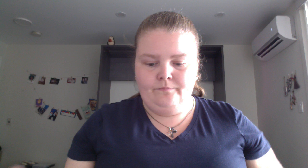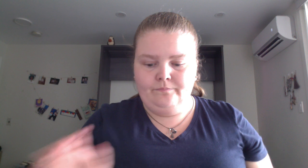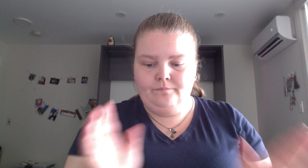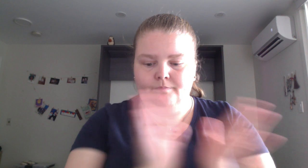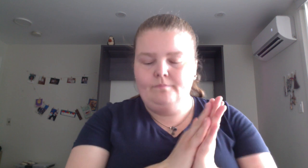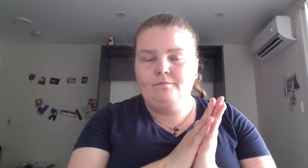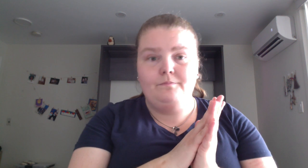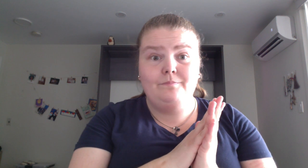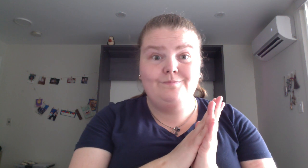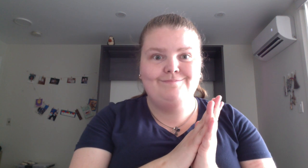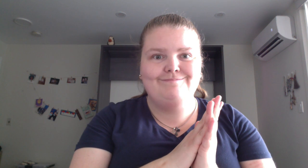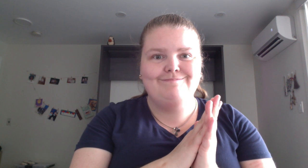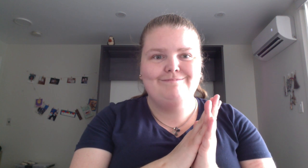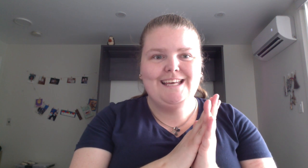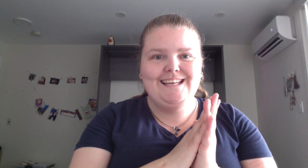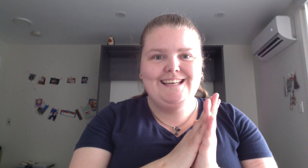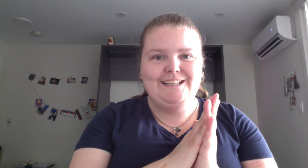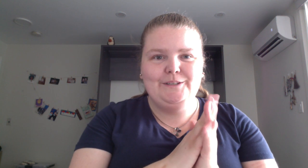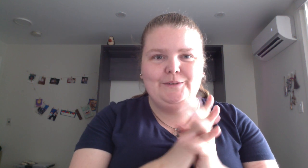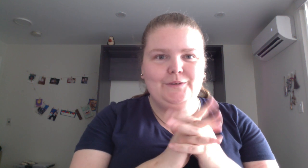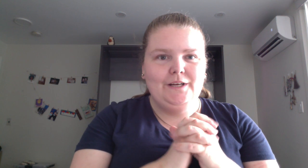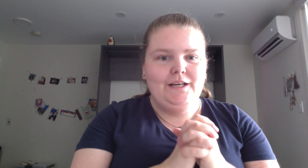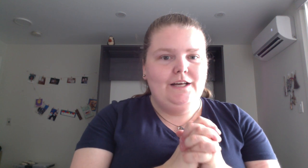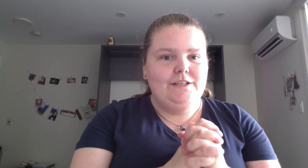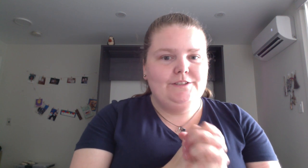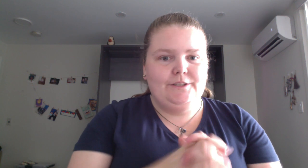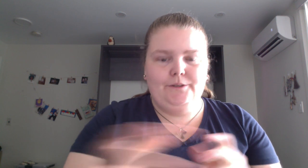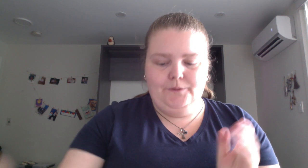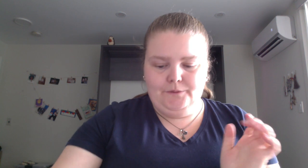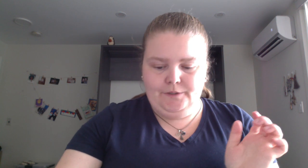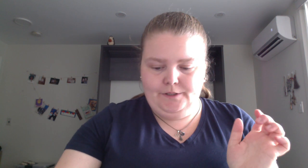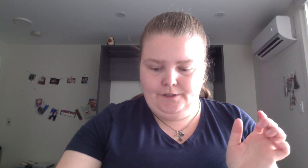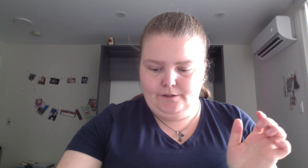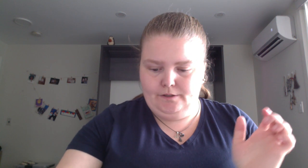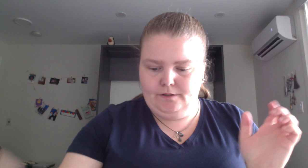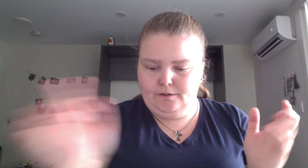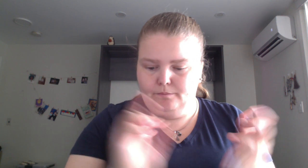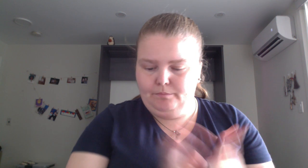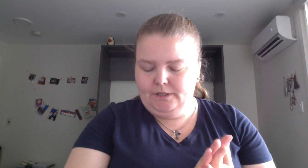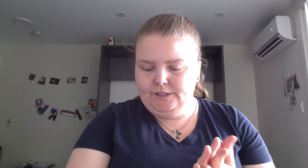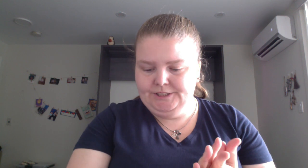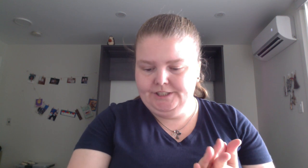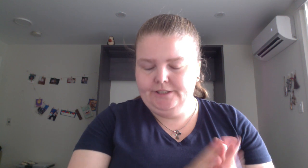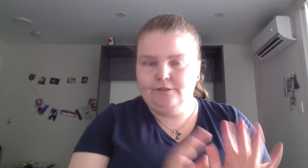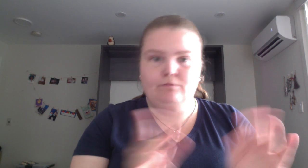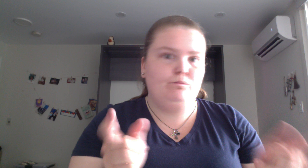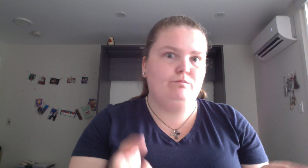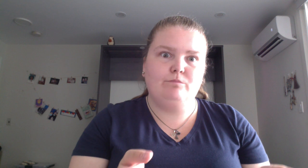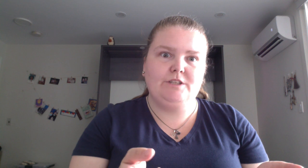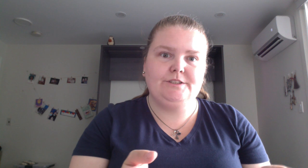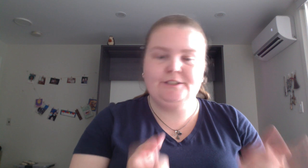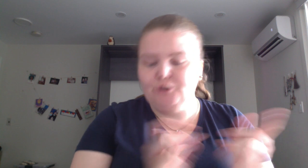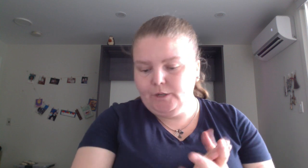Hello. So PC, President's Choice,